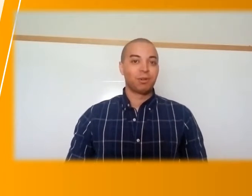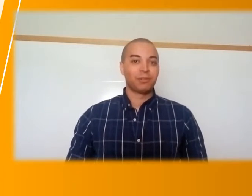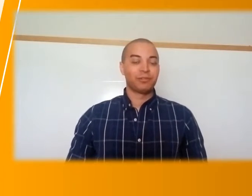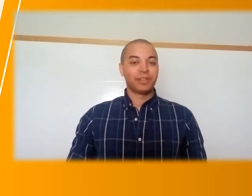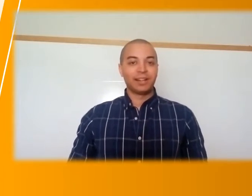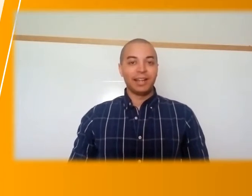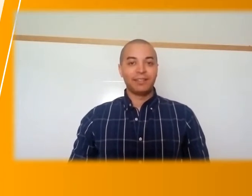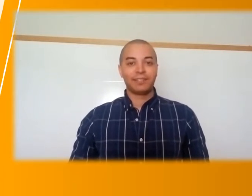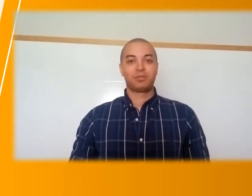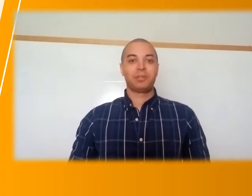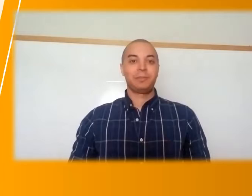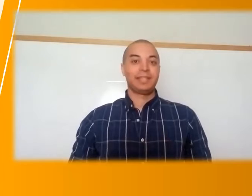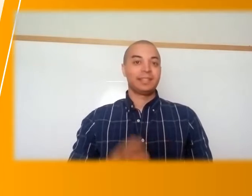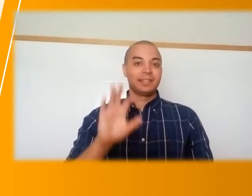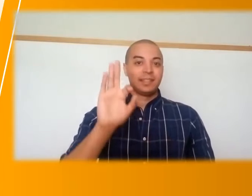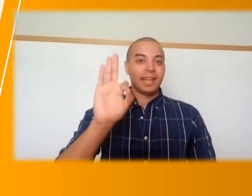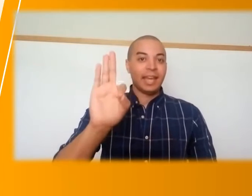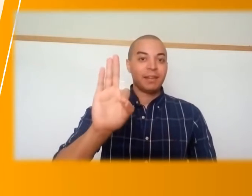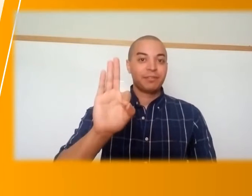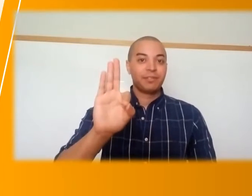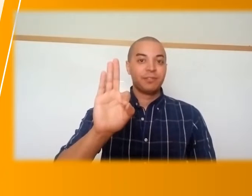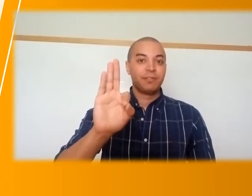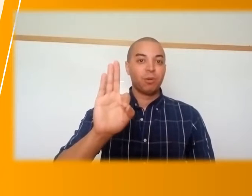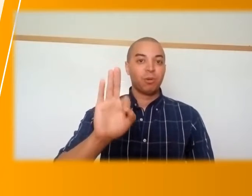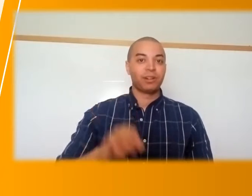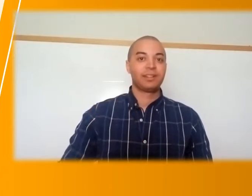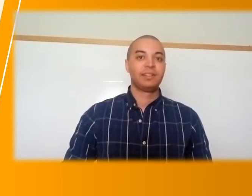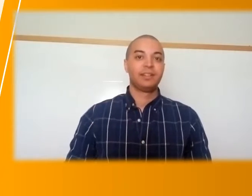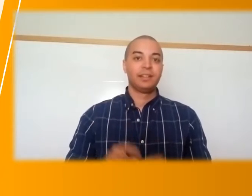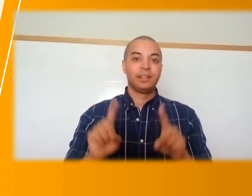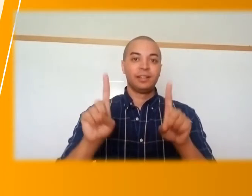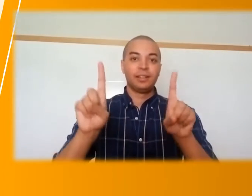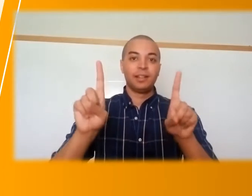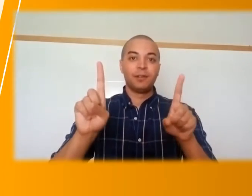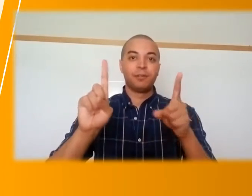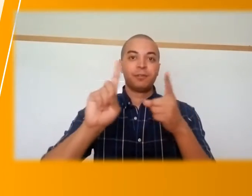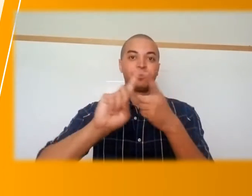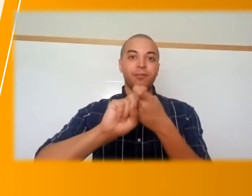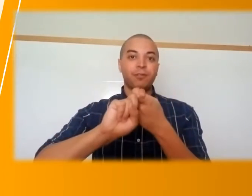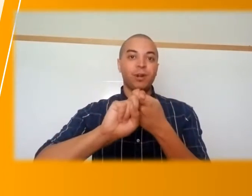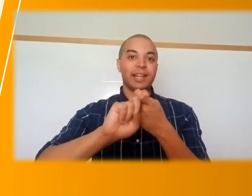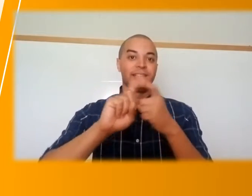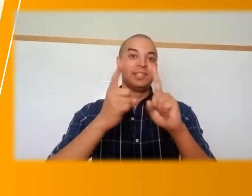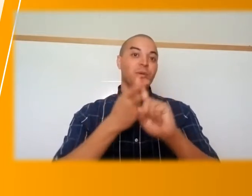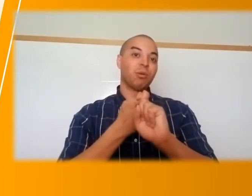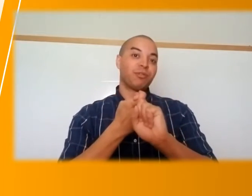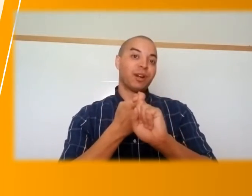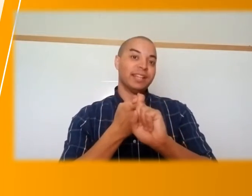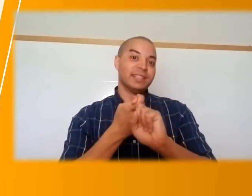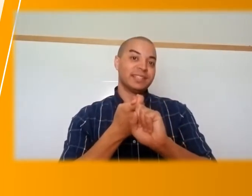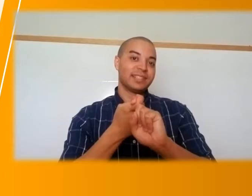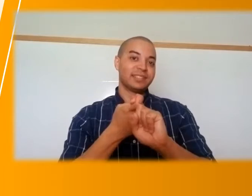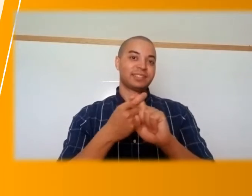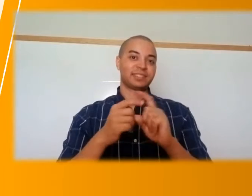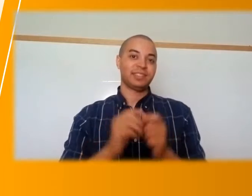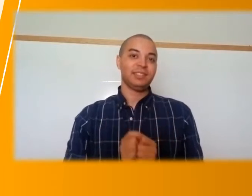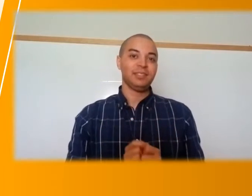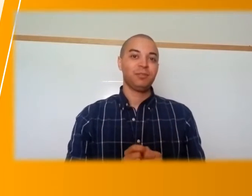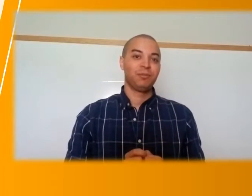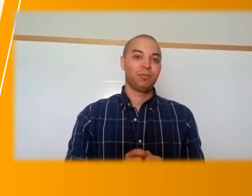second word for letter F is going to be F for friend or friends.